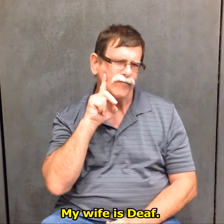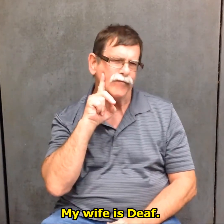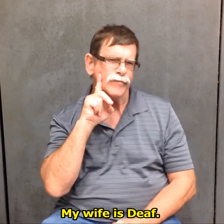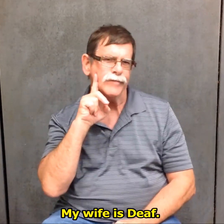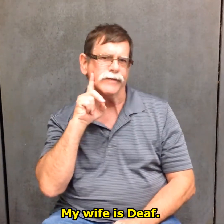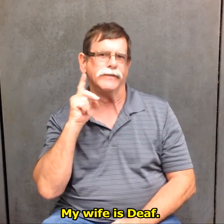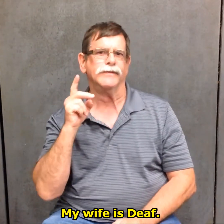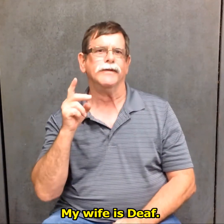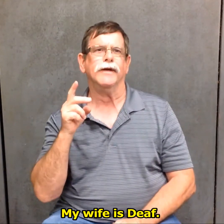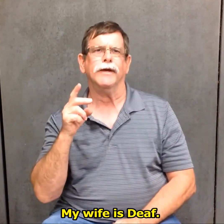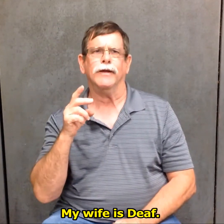My wife is deaf.